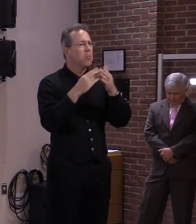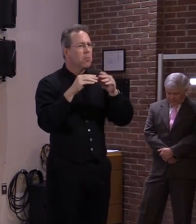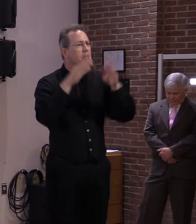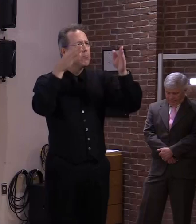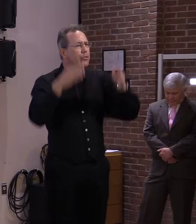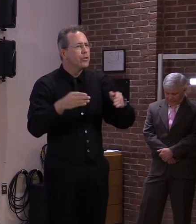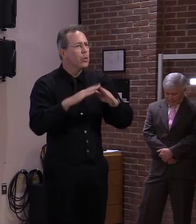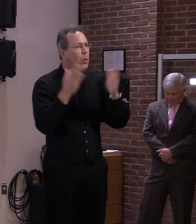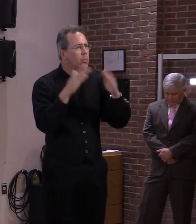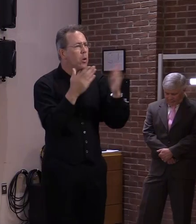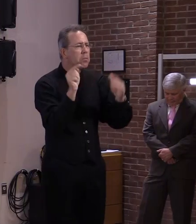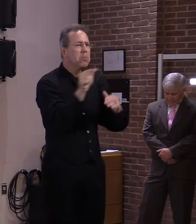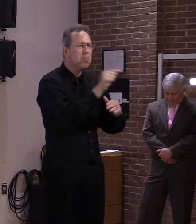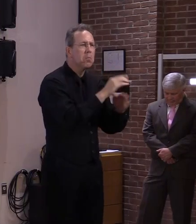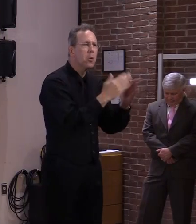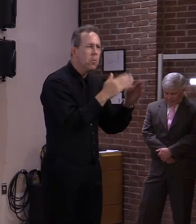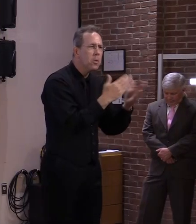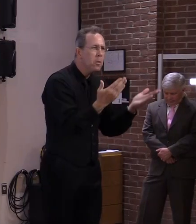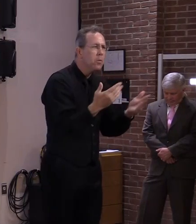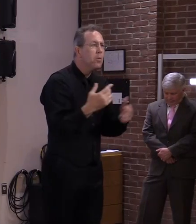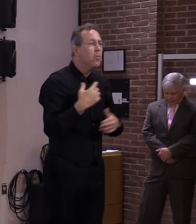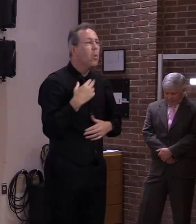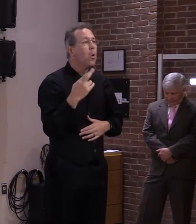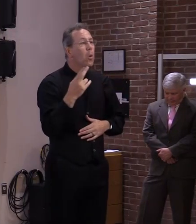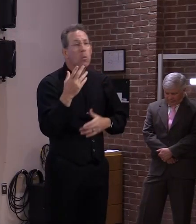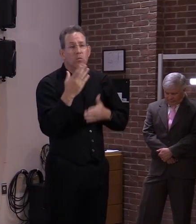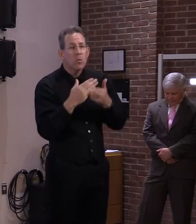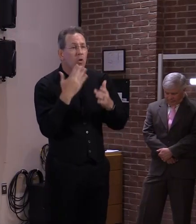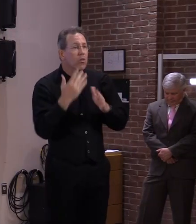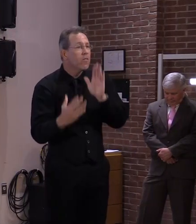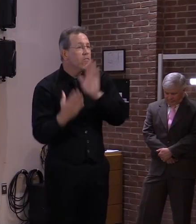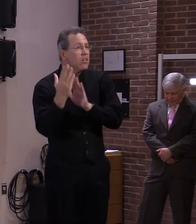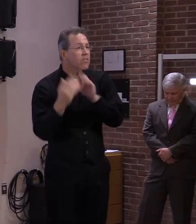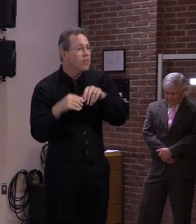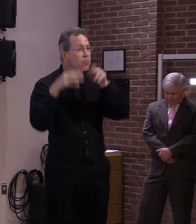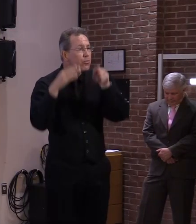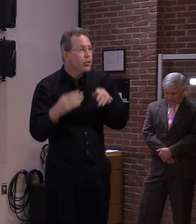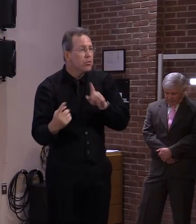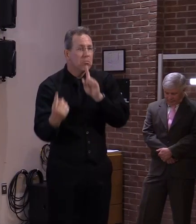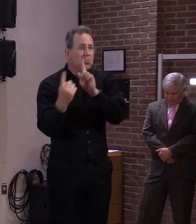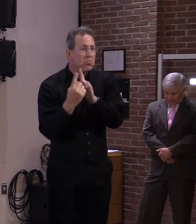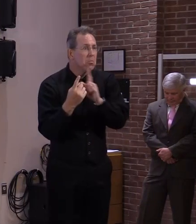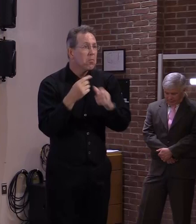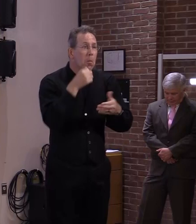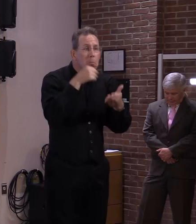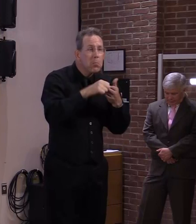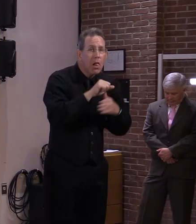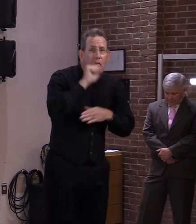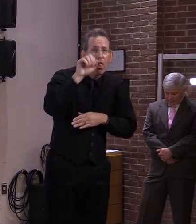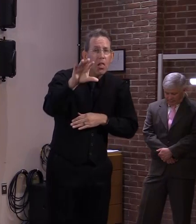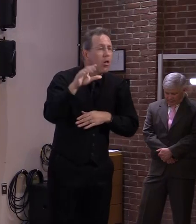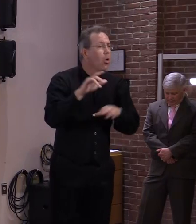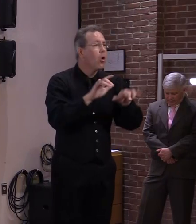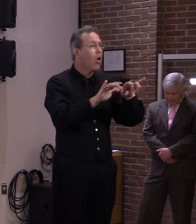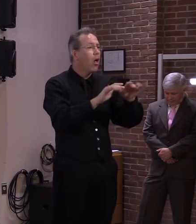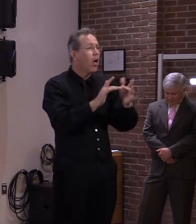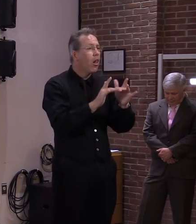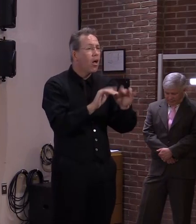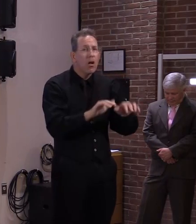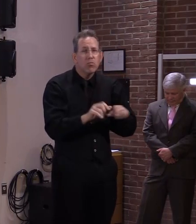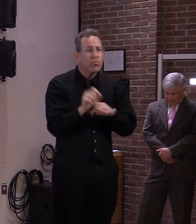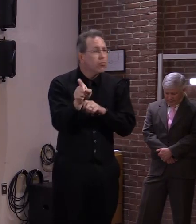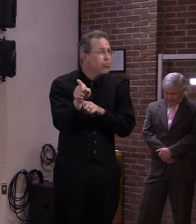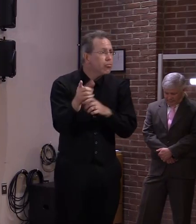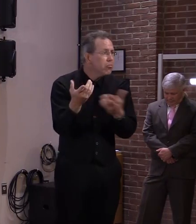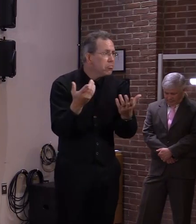person so i don't know is there's going to be a significant change but but hopefully it will all be for the better